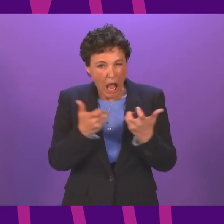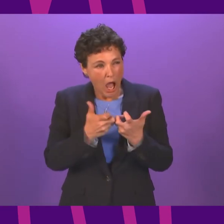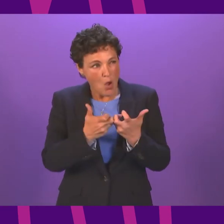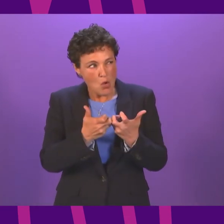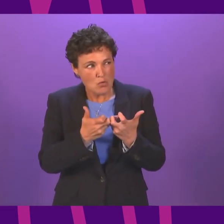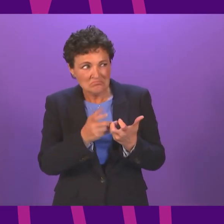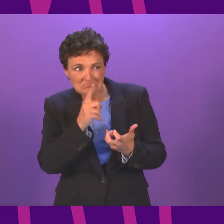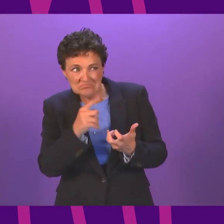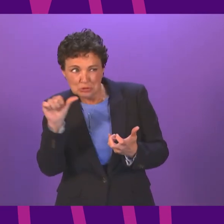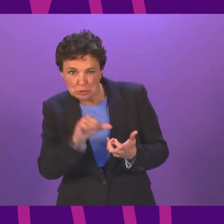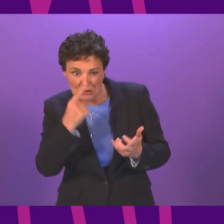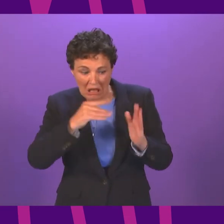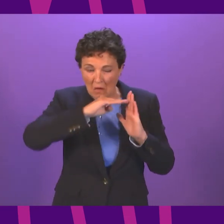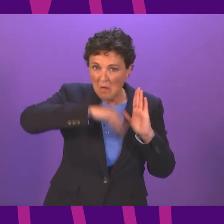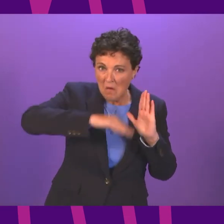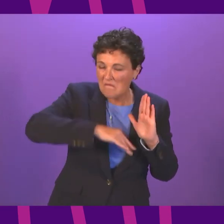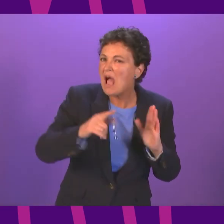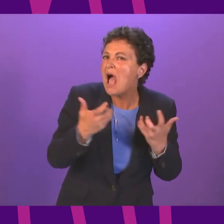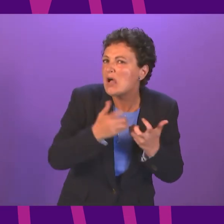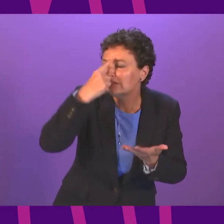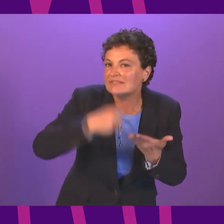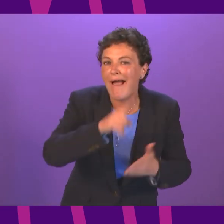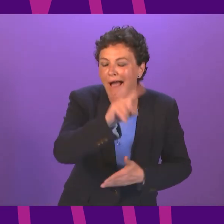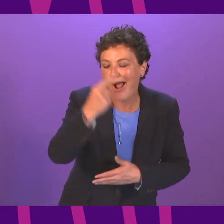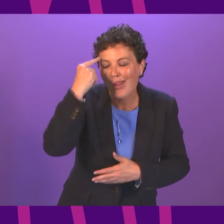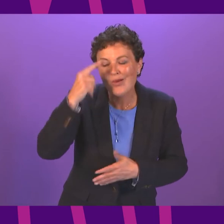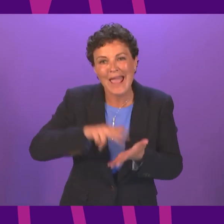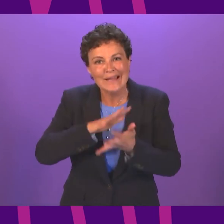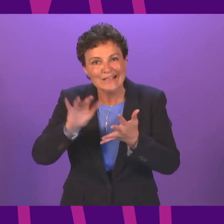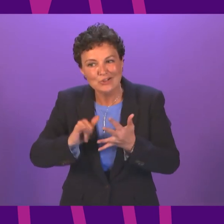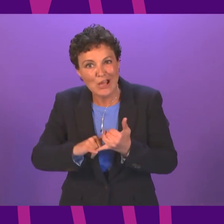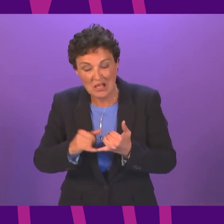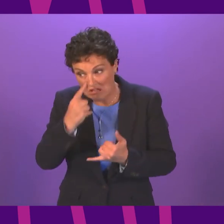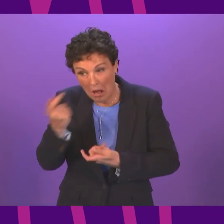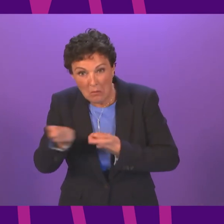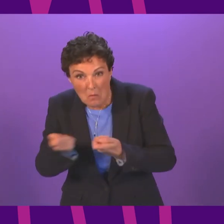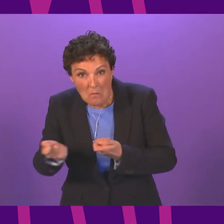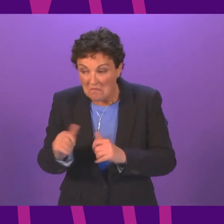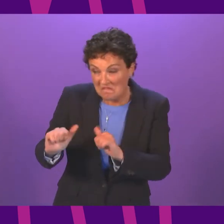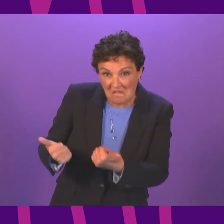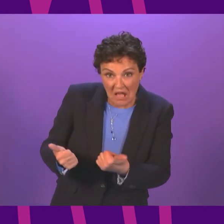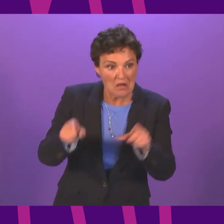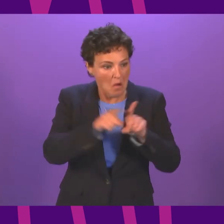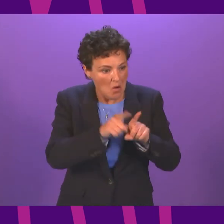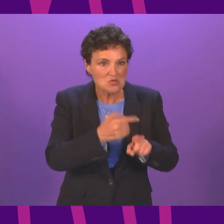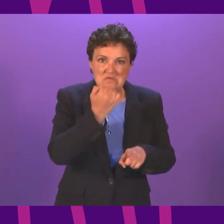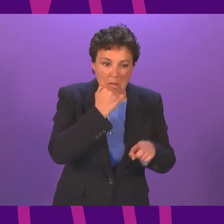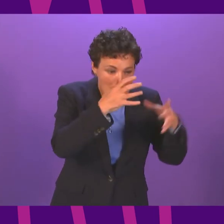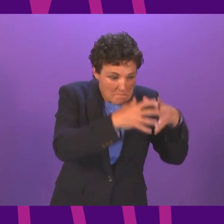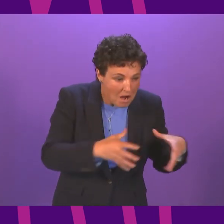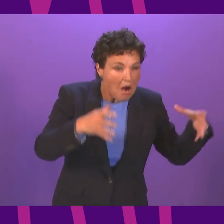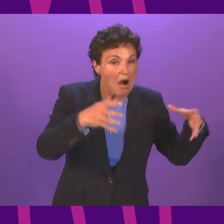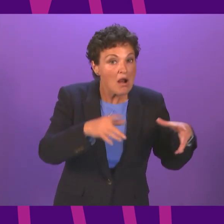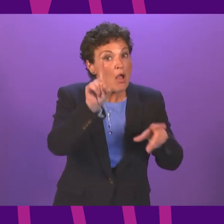that could be caused if COVID cases continue to rise. And I must stress to Parliament that even with a reduced ratio of cases to hospitalisation,